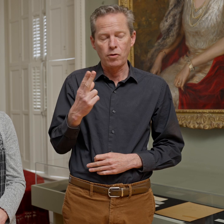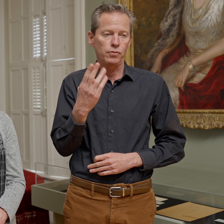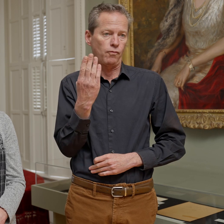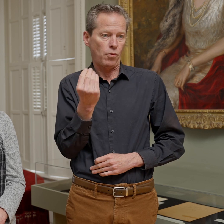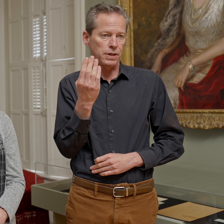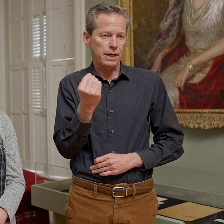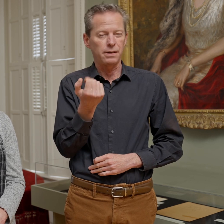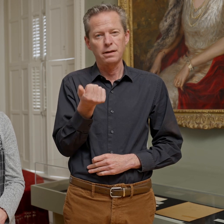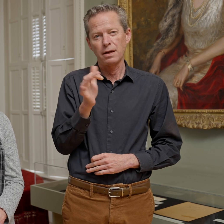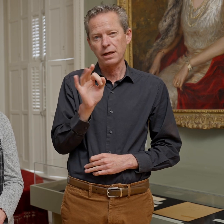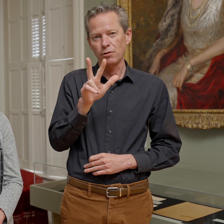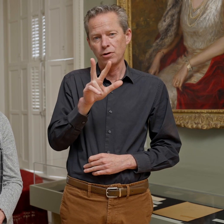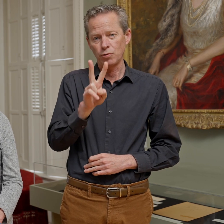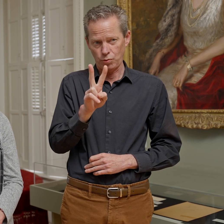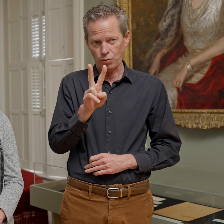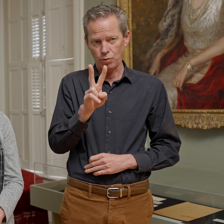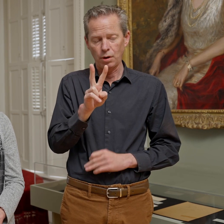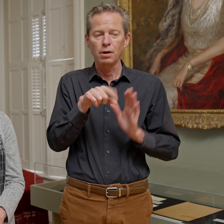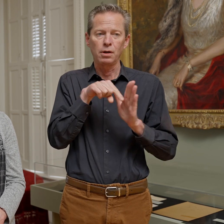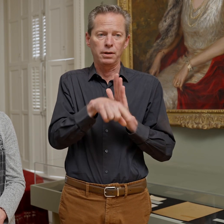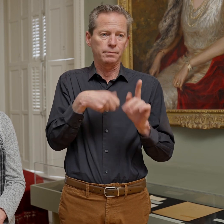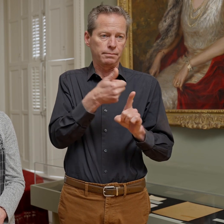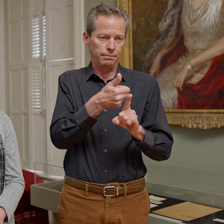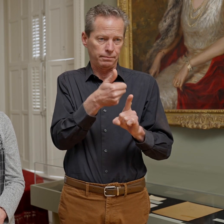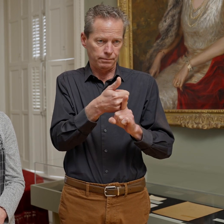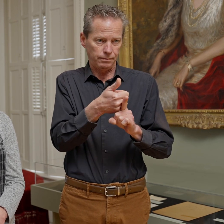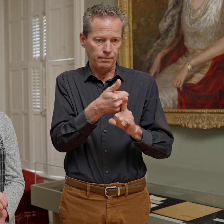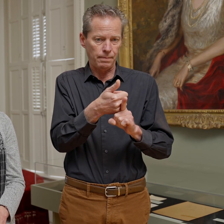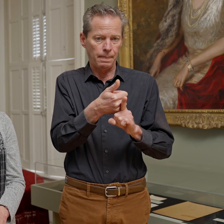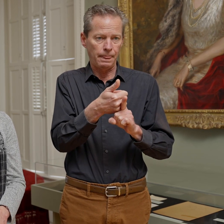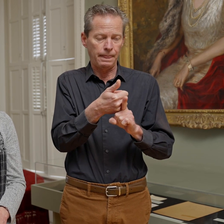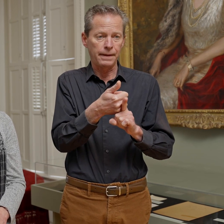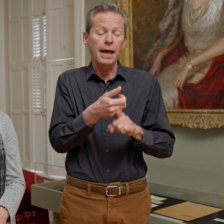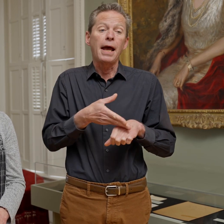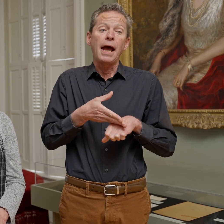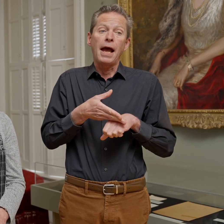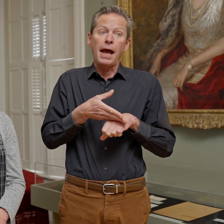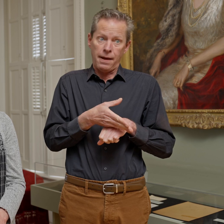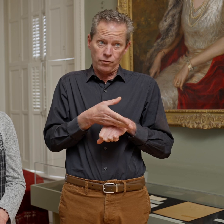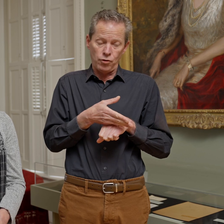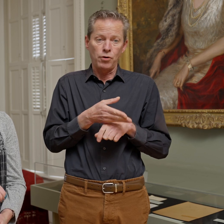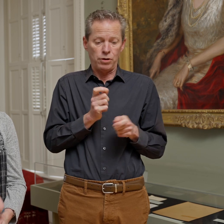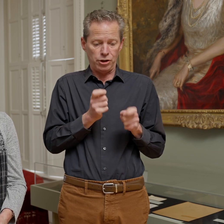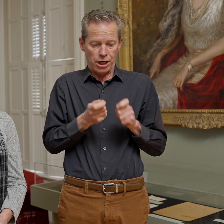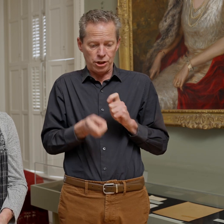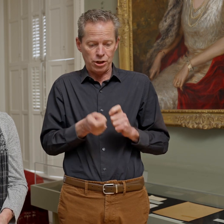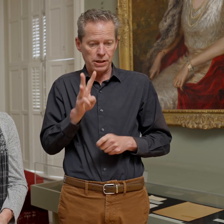1932 to take his own life after redoing his will and leaving everything